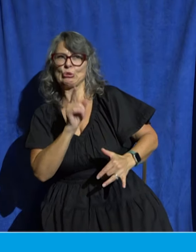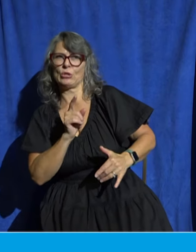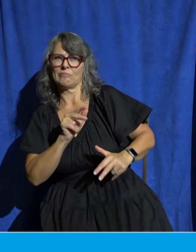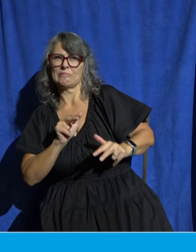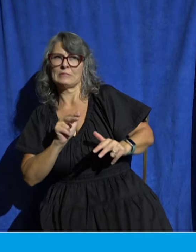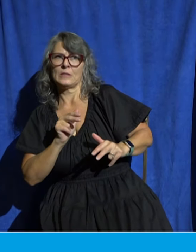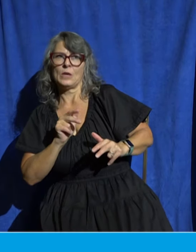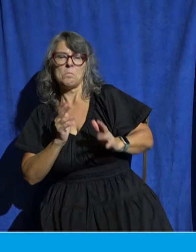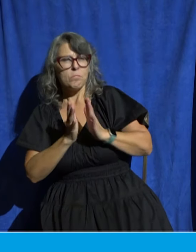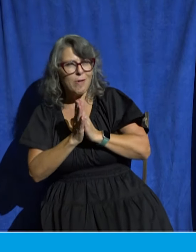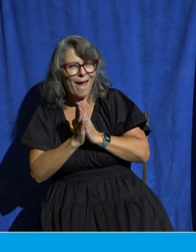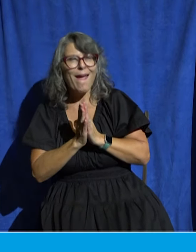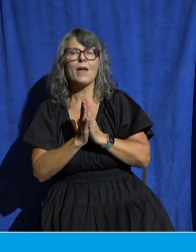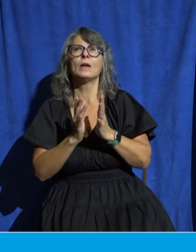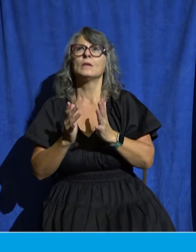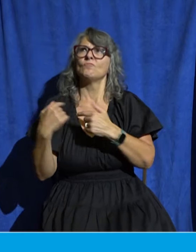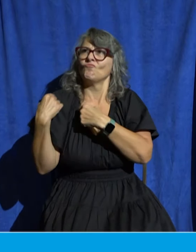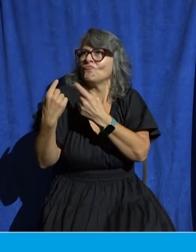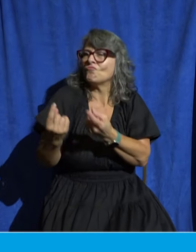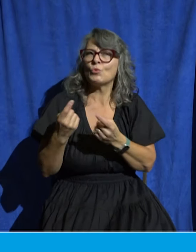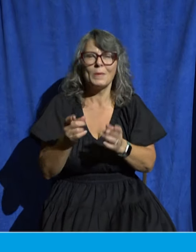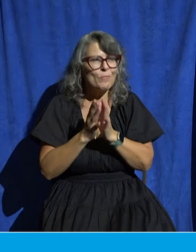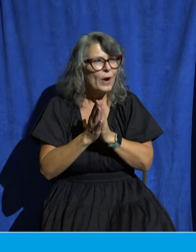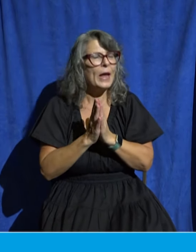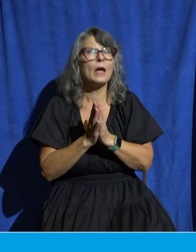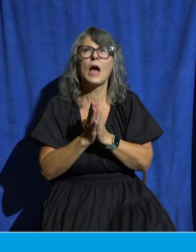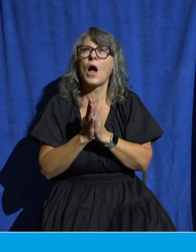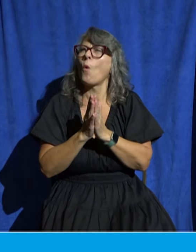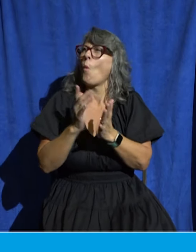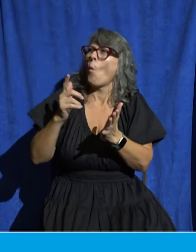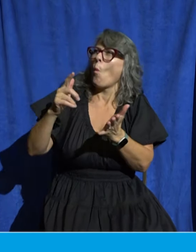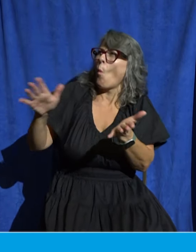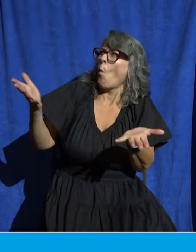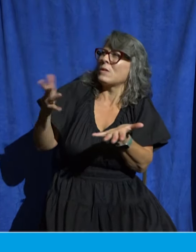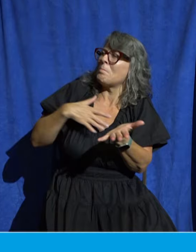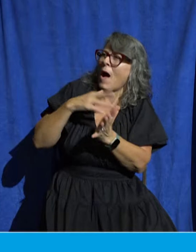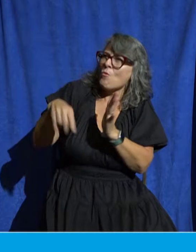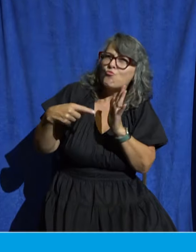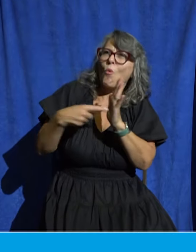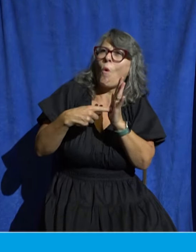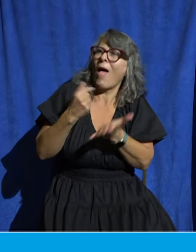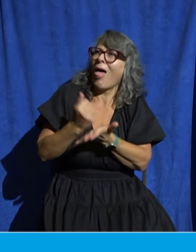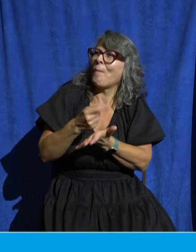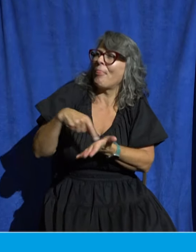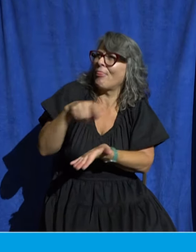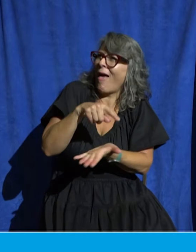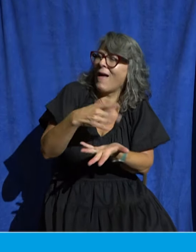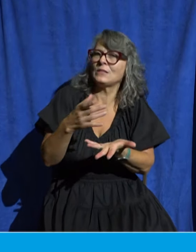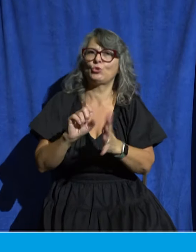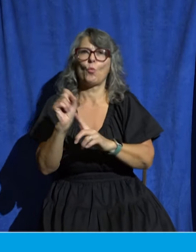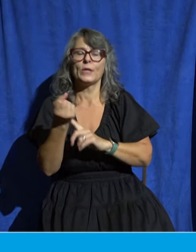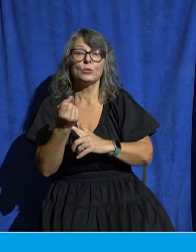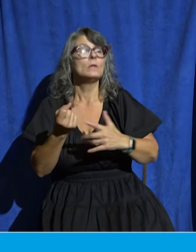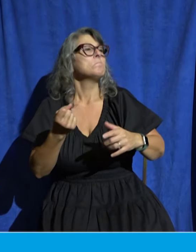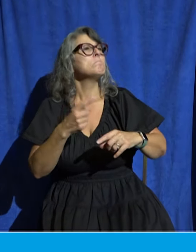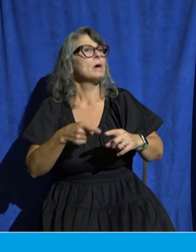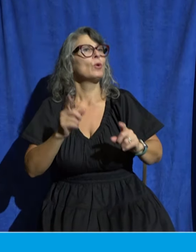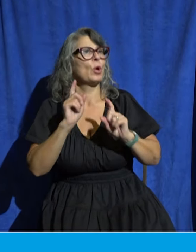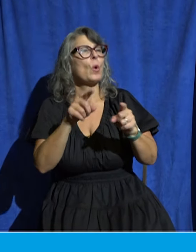And as you hear about some of the needs and opportunities, the Lord might clarify some of that calling for you. So I want to make sure you don't miss that. That is next Sunday after both of our services